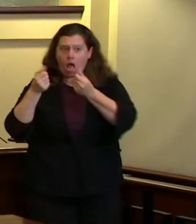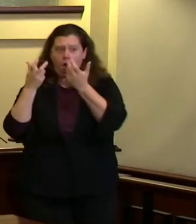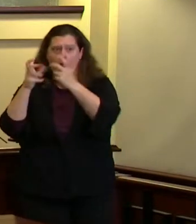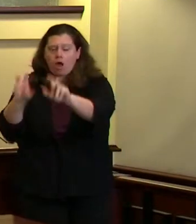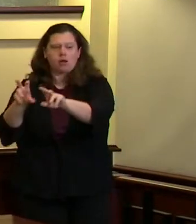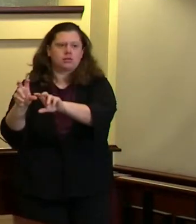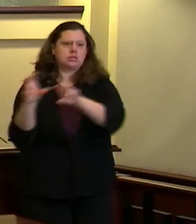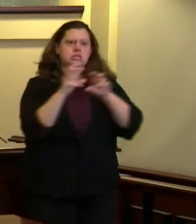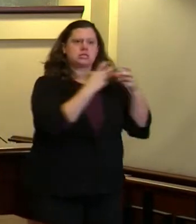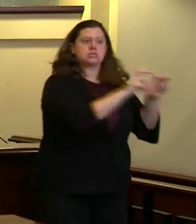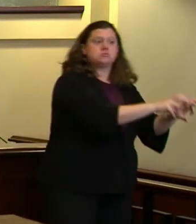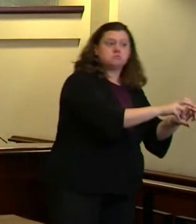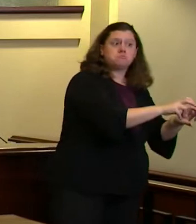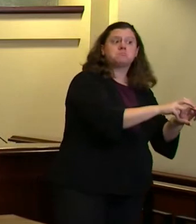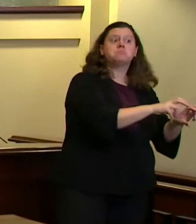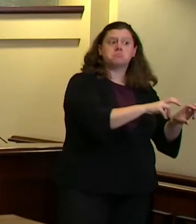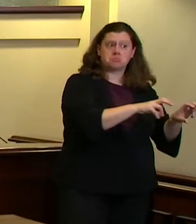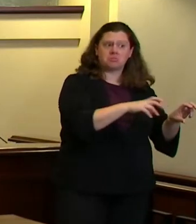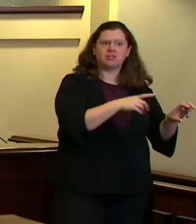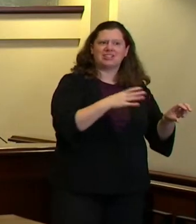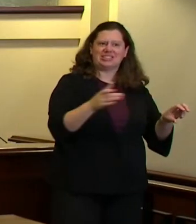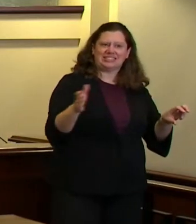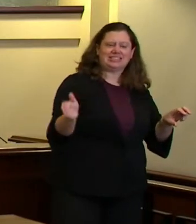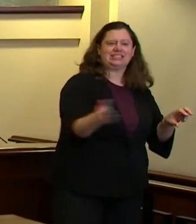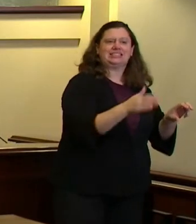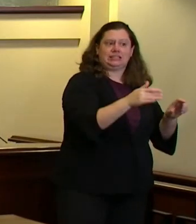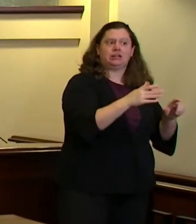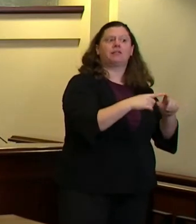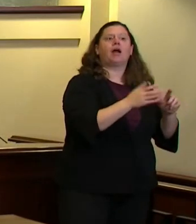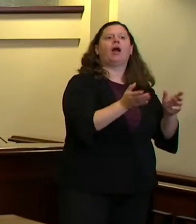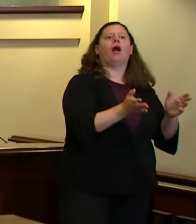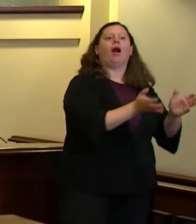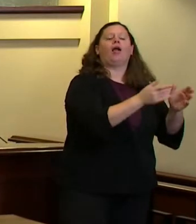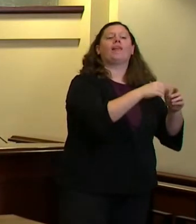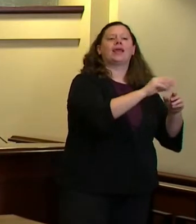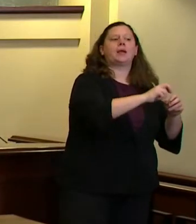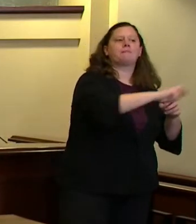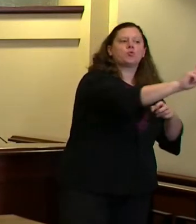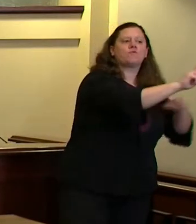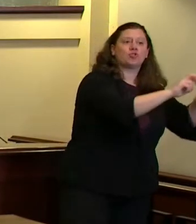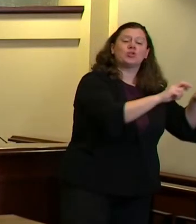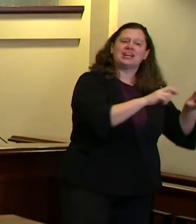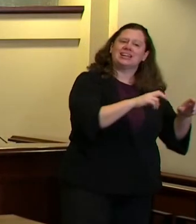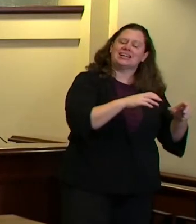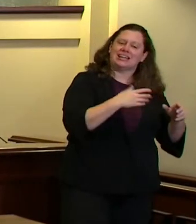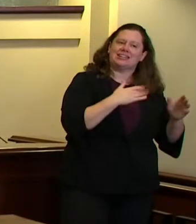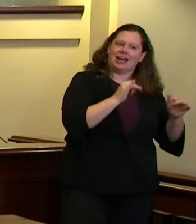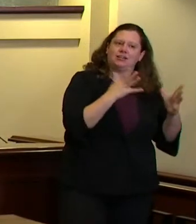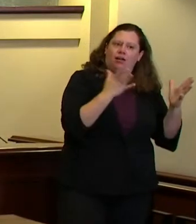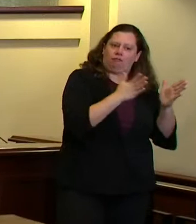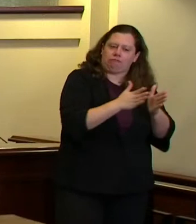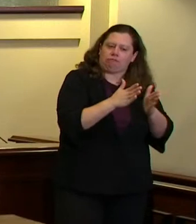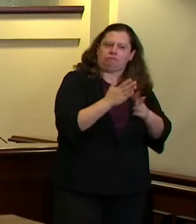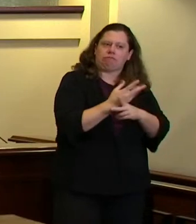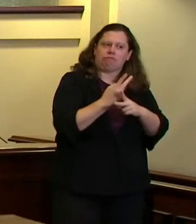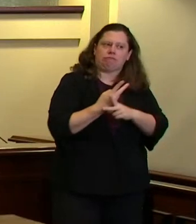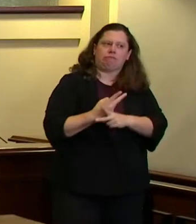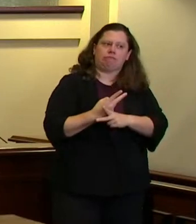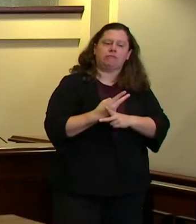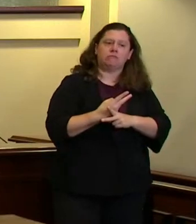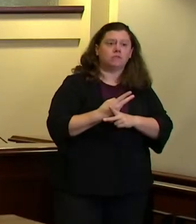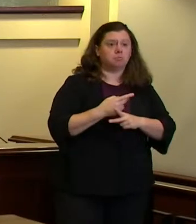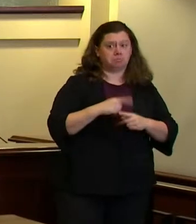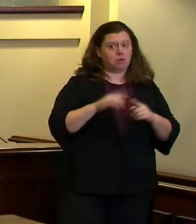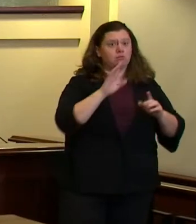can to make it happen um so you know i i think it's critically important i think we're going to keep